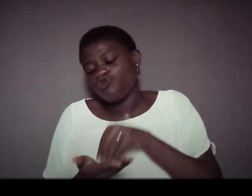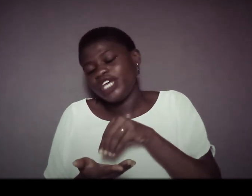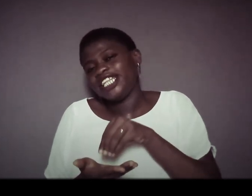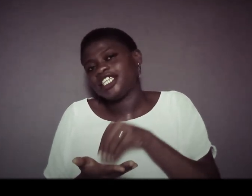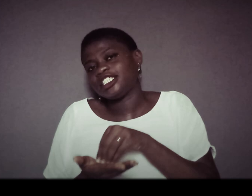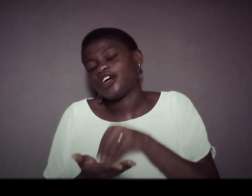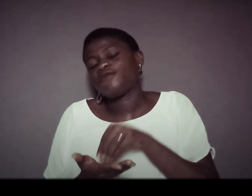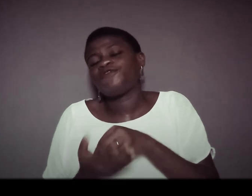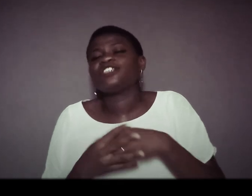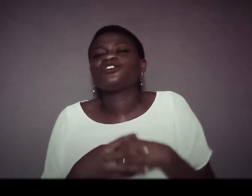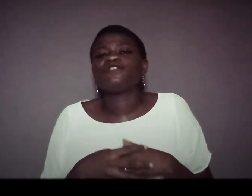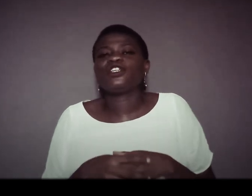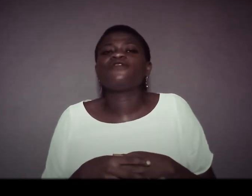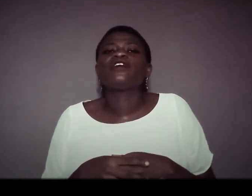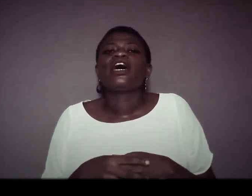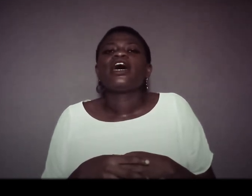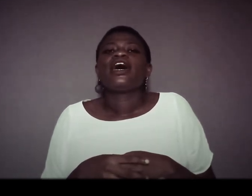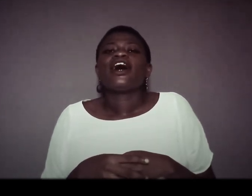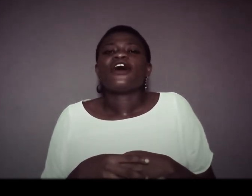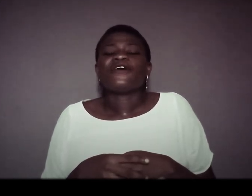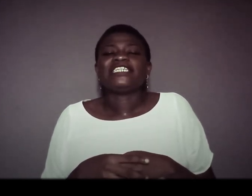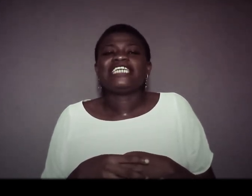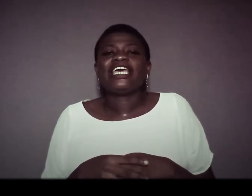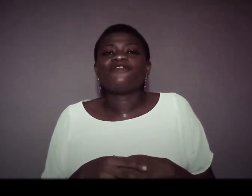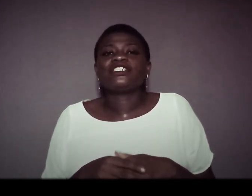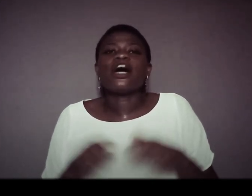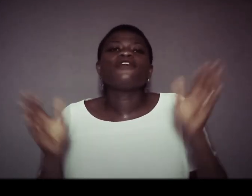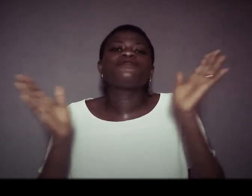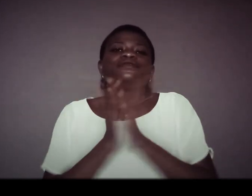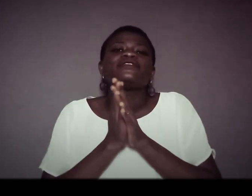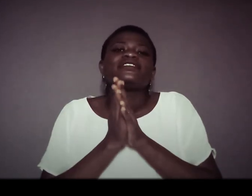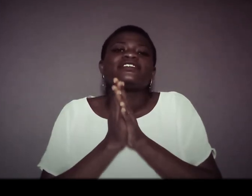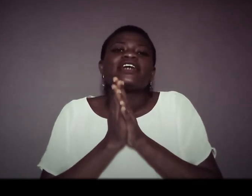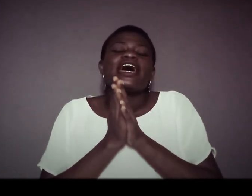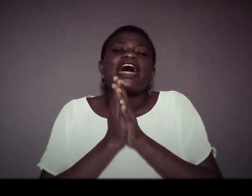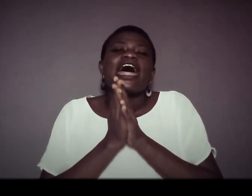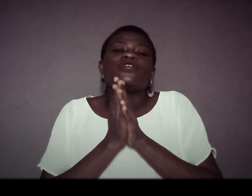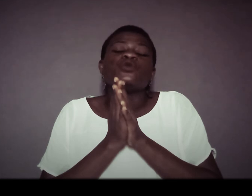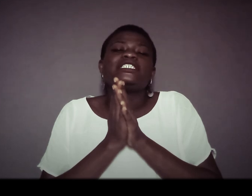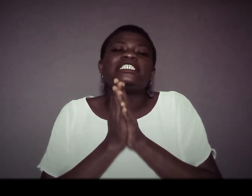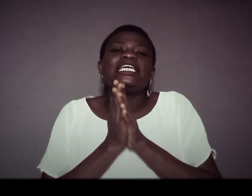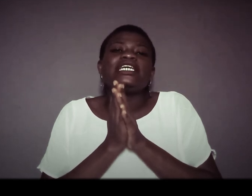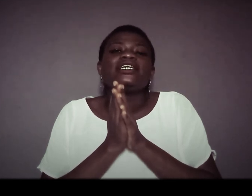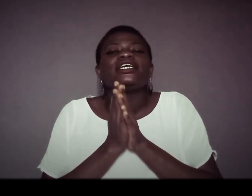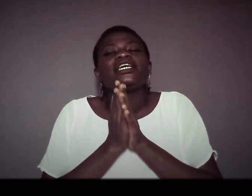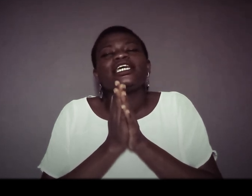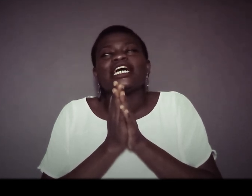in the circumstance of his love all right take care of yourself and we'll see in our